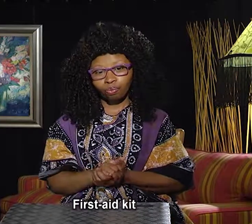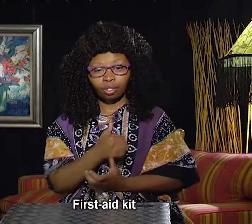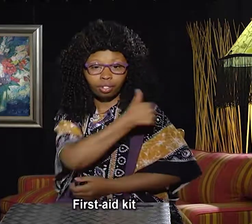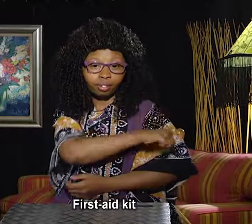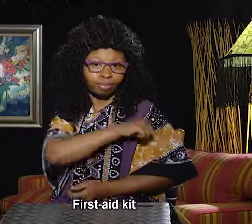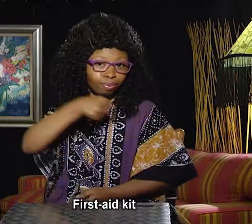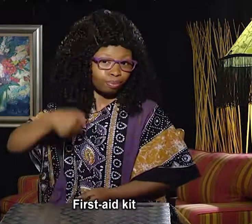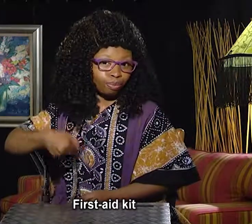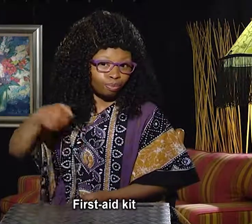First aid kit.